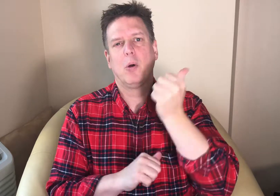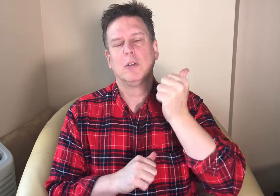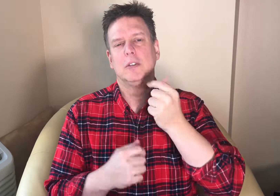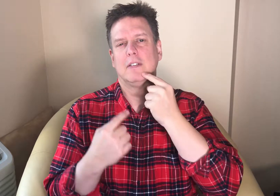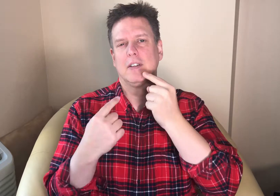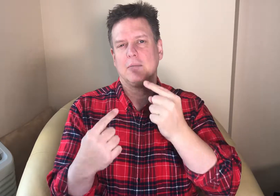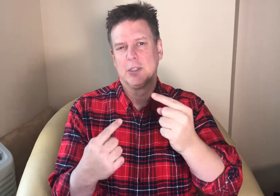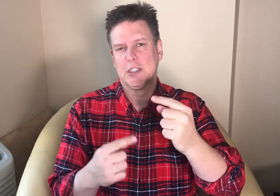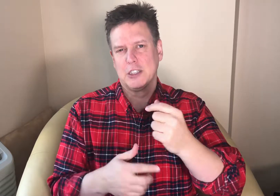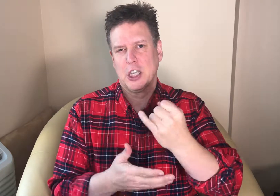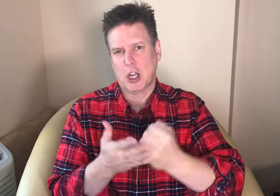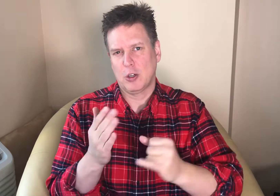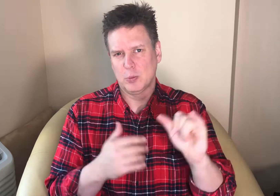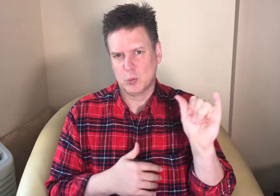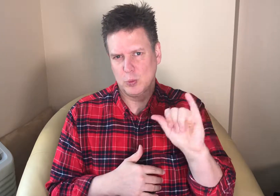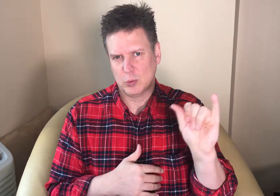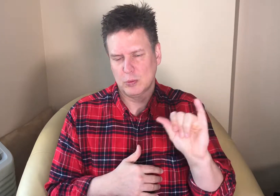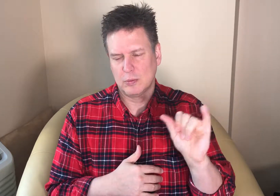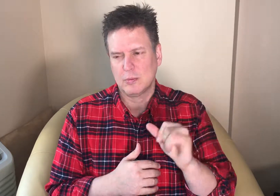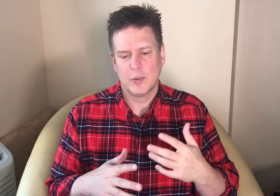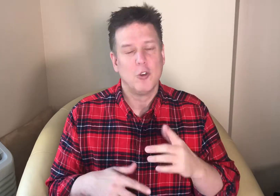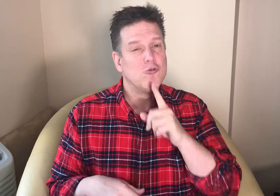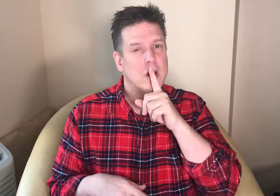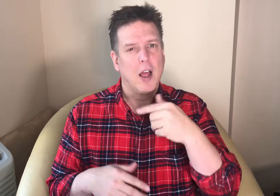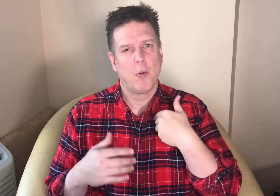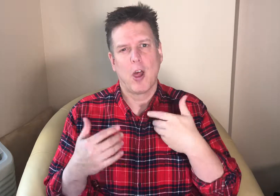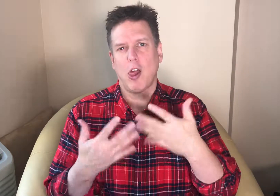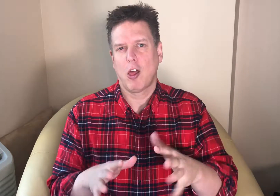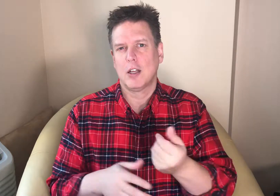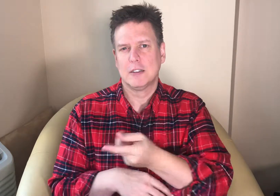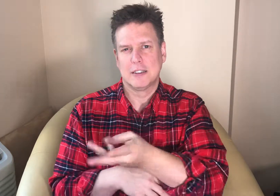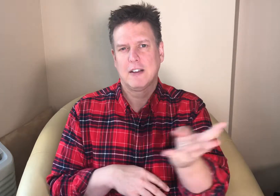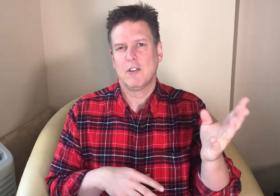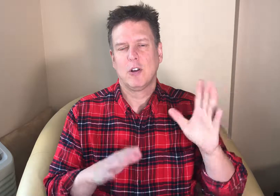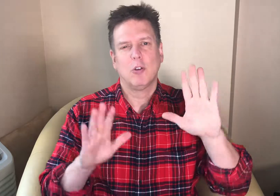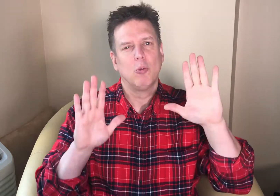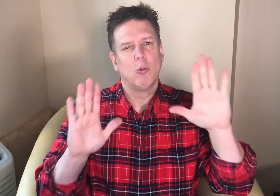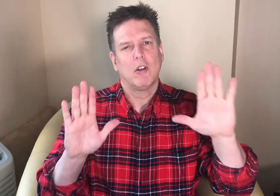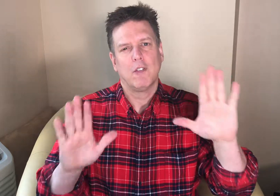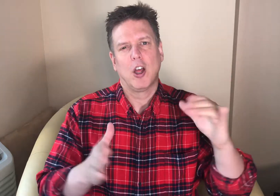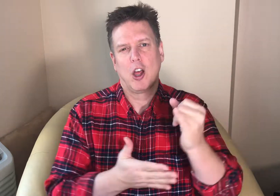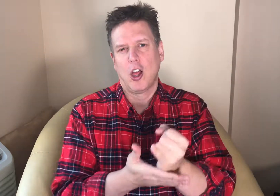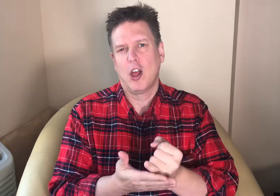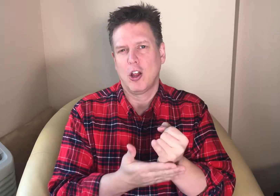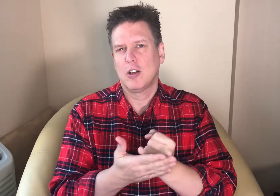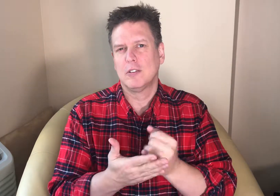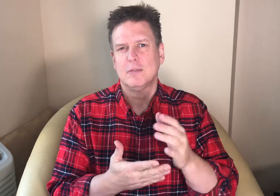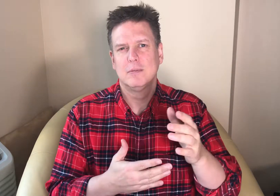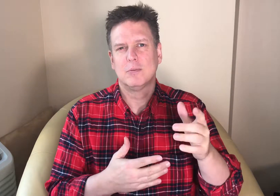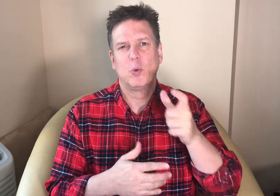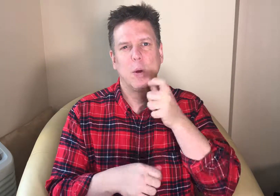today it's one of his most famous pieces and we've lost several great artists